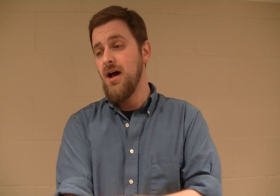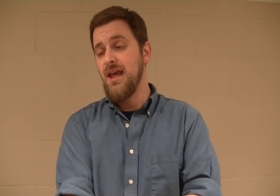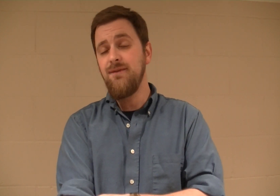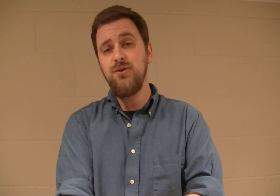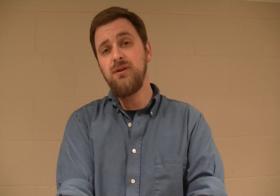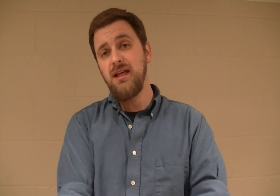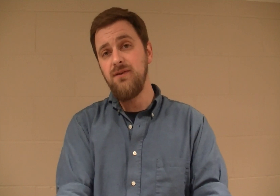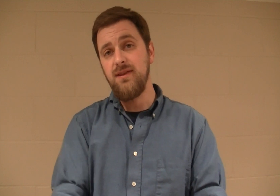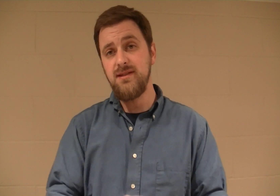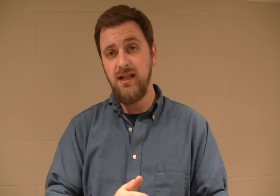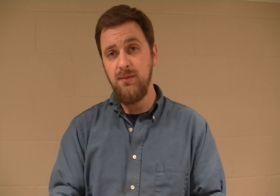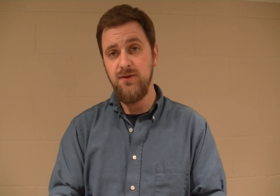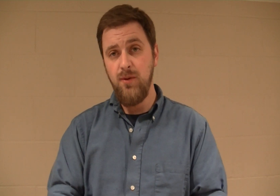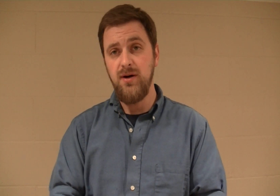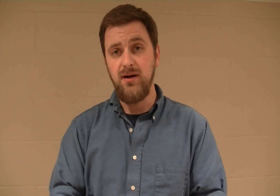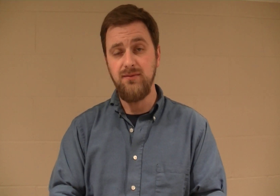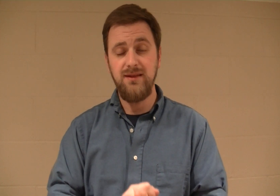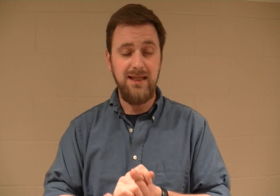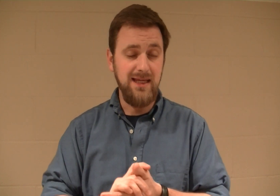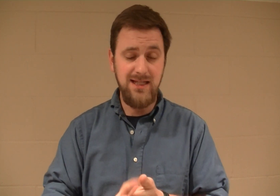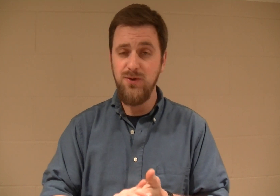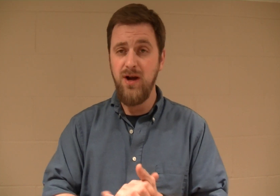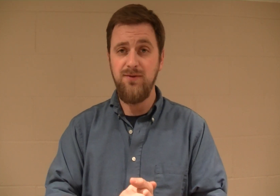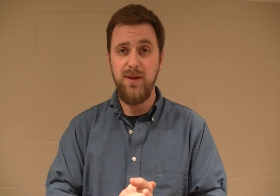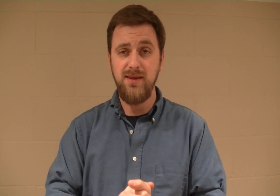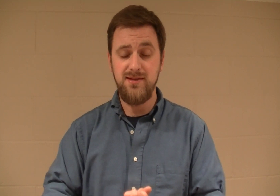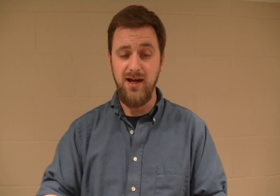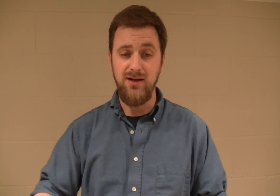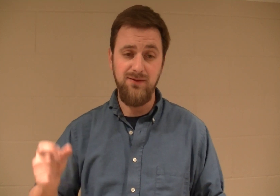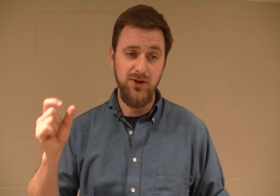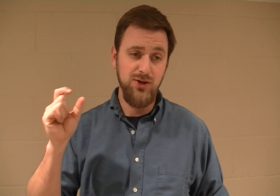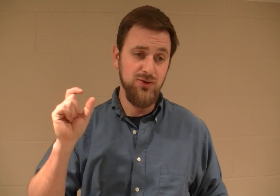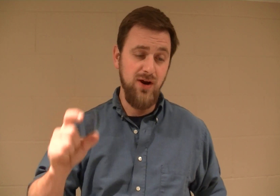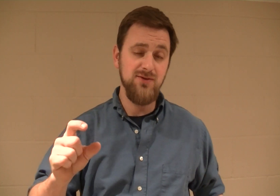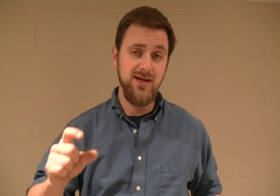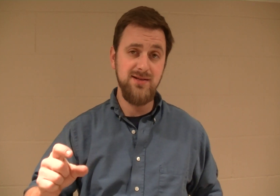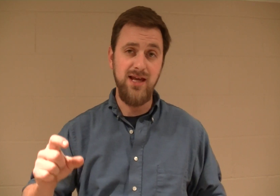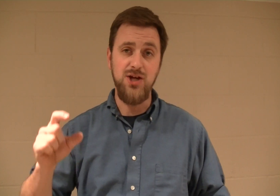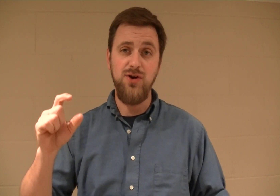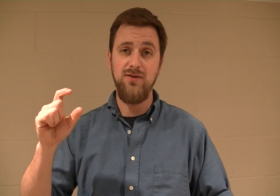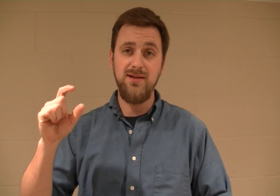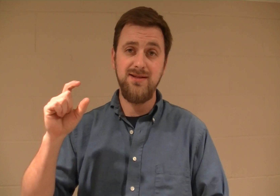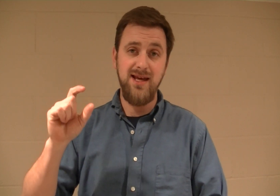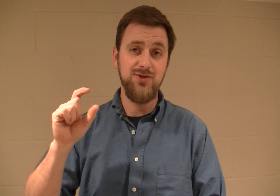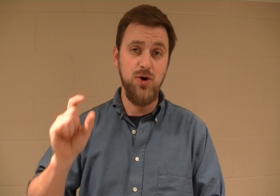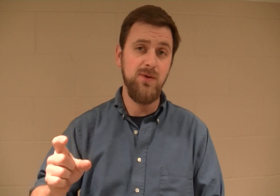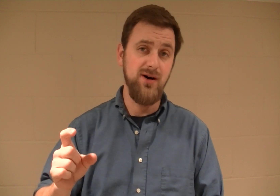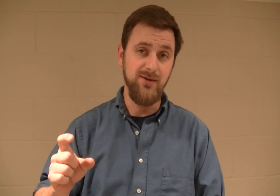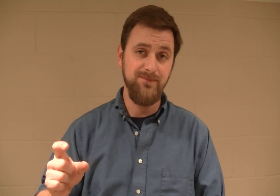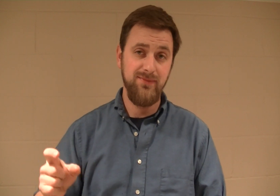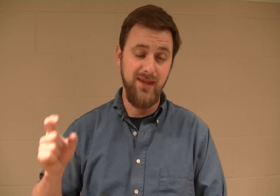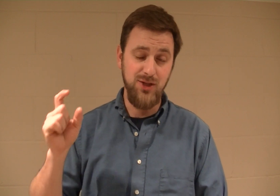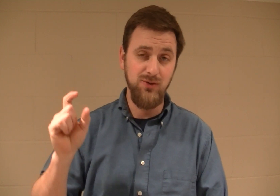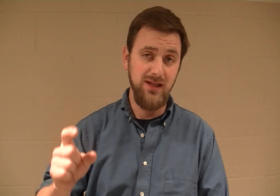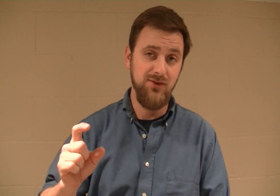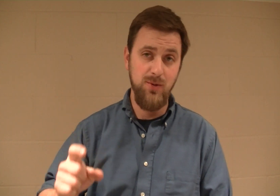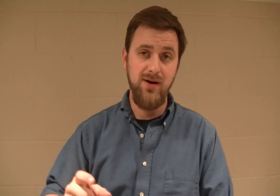If you live in the city limits of Omaha, easy way to pick this out. If you look at your driver's license and your driver's license says Omaha, then you live in Omaha.